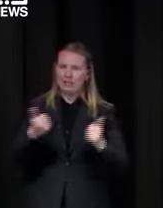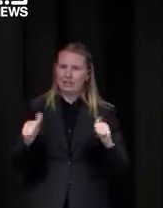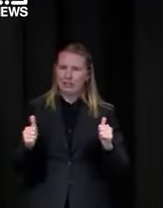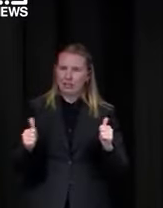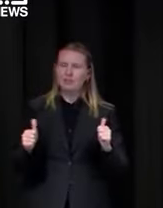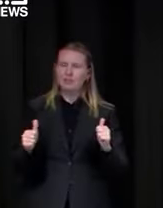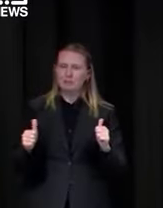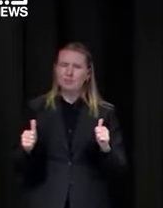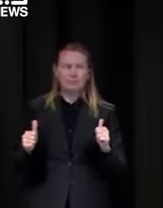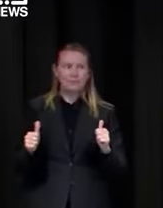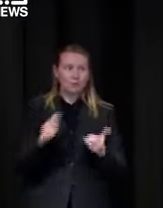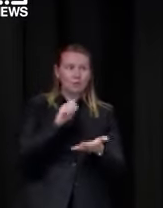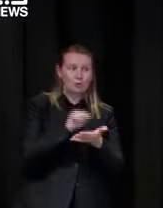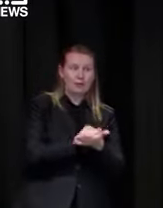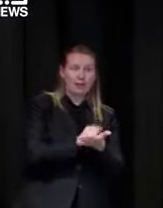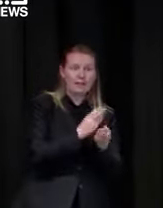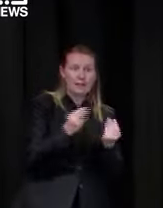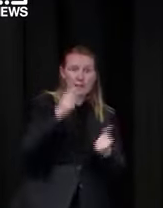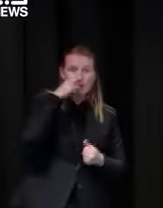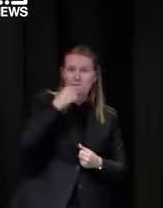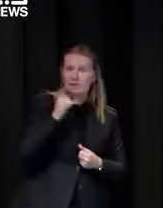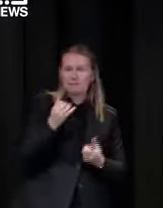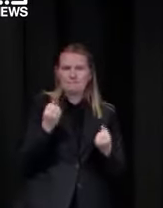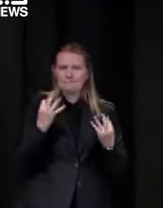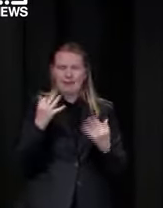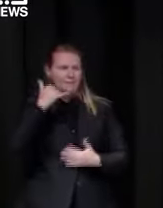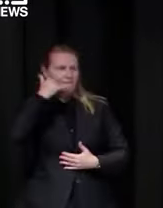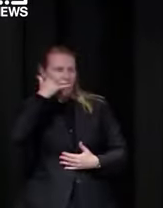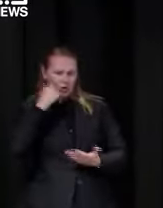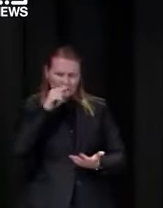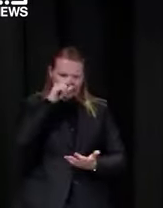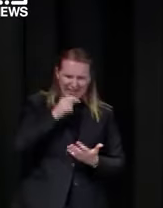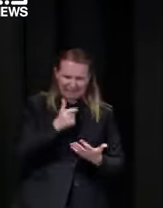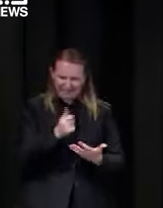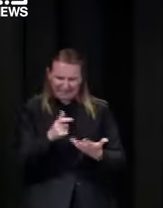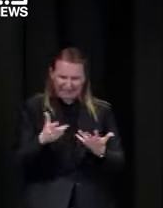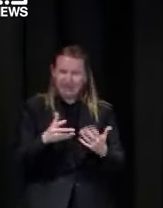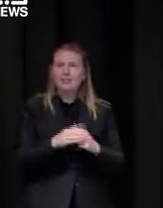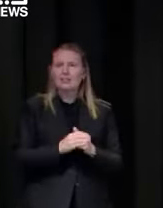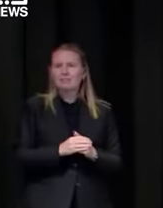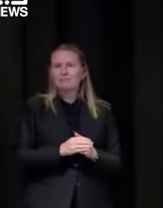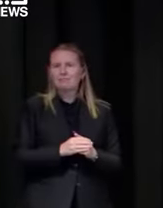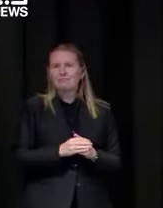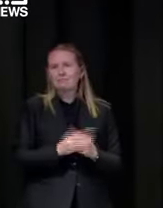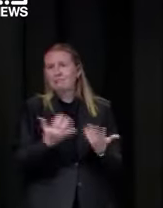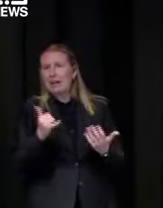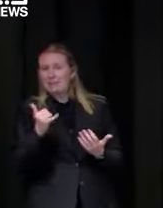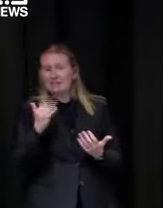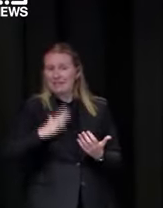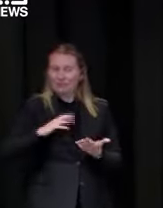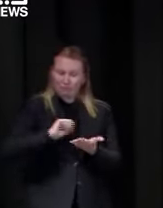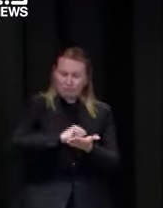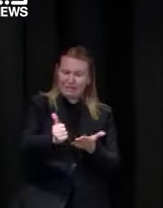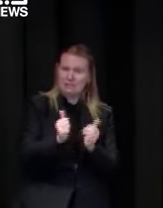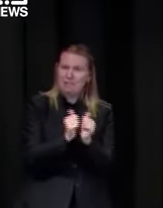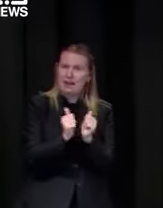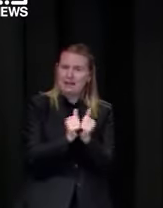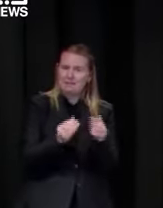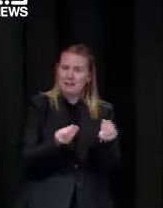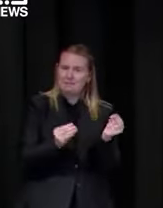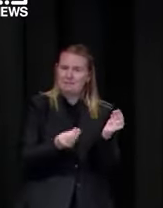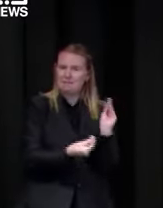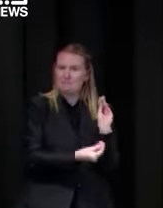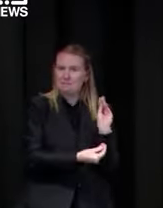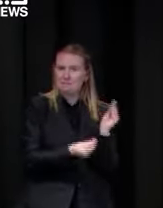mark to say there will be some people who don't have a smartphone and they'll have they'll do it the old-fashioned way with a piece of piece of paper they'll also be just for the